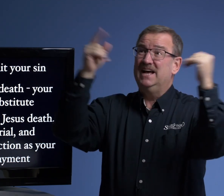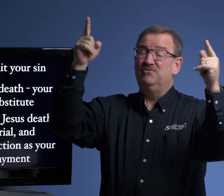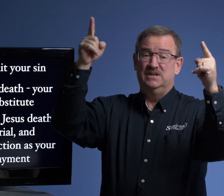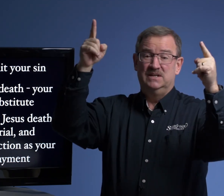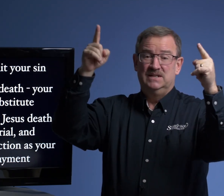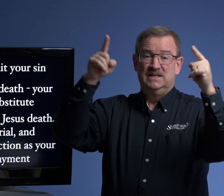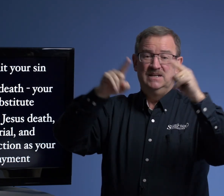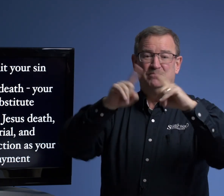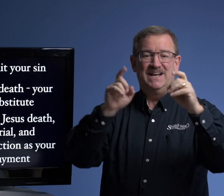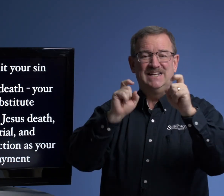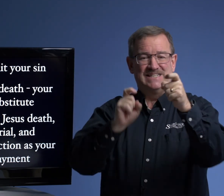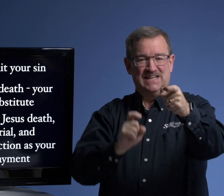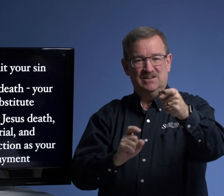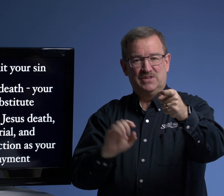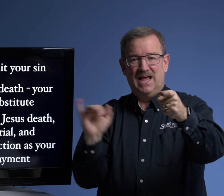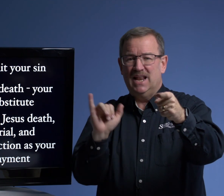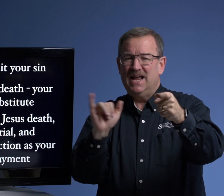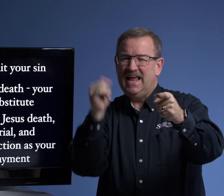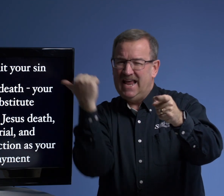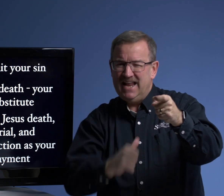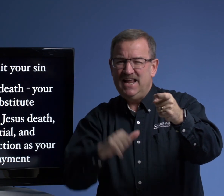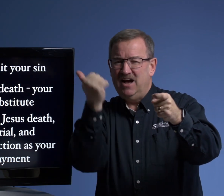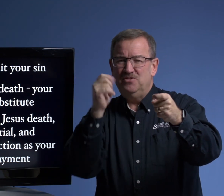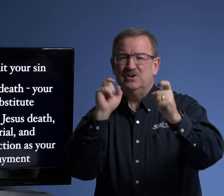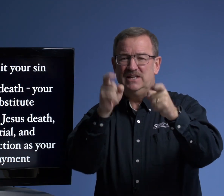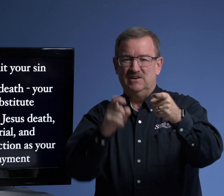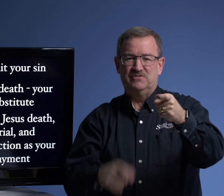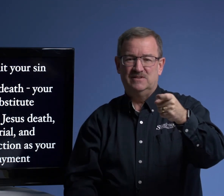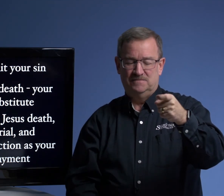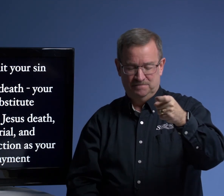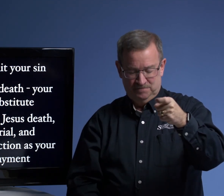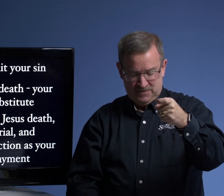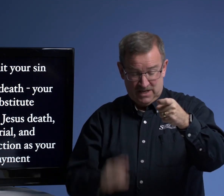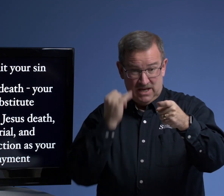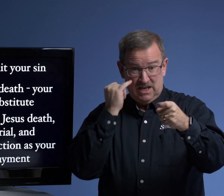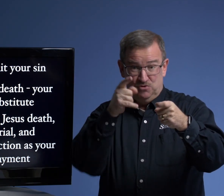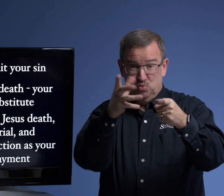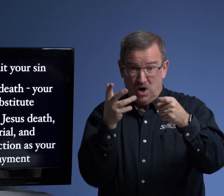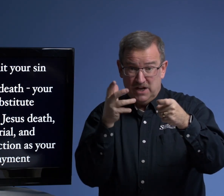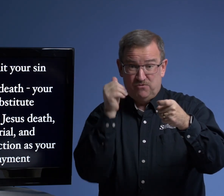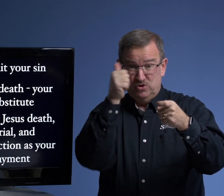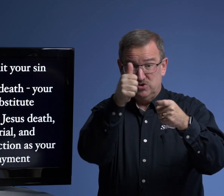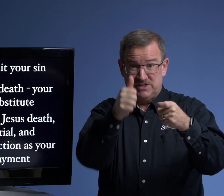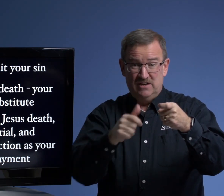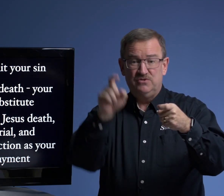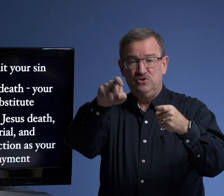heaven. But it is a gift. And like any other gift, if you want it for yourself, you